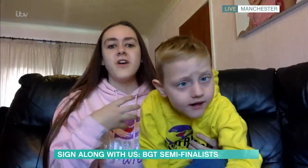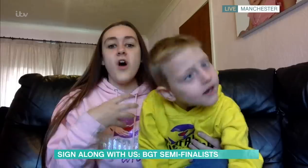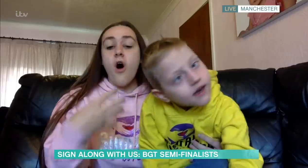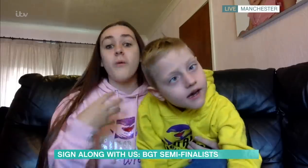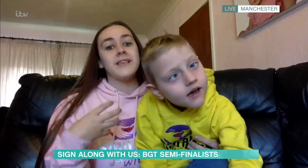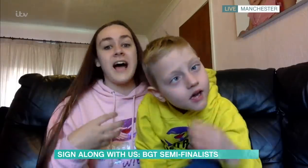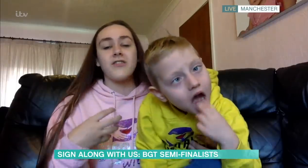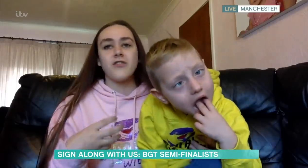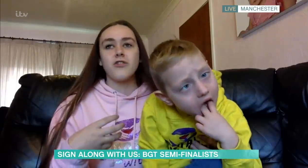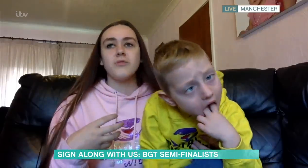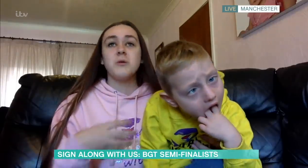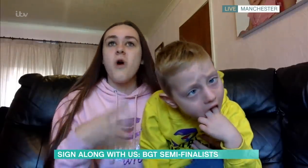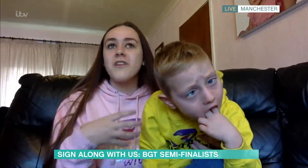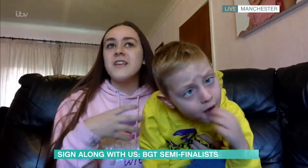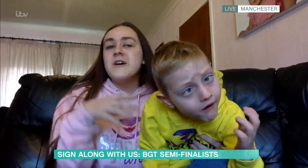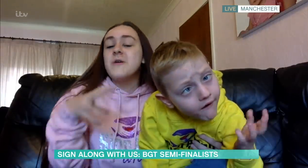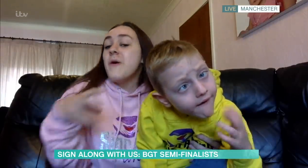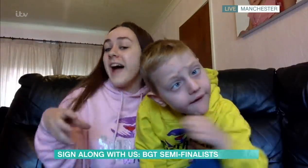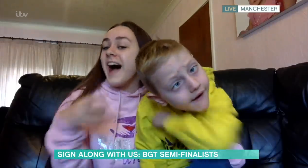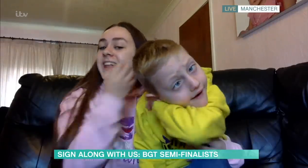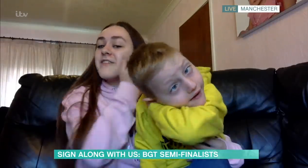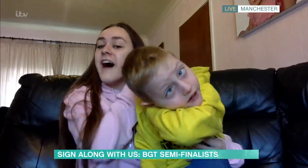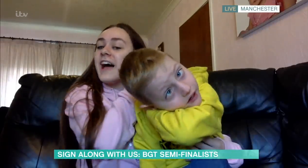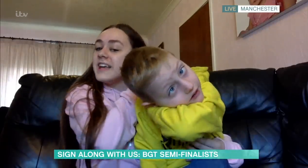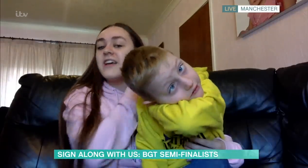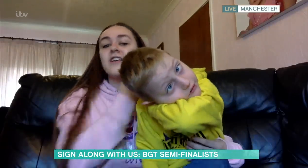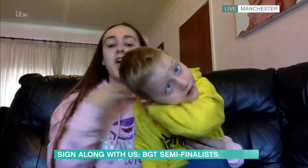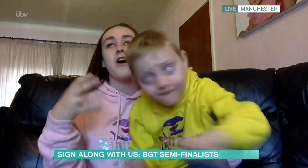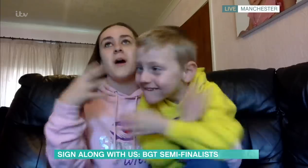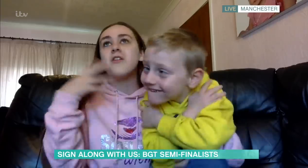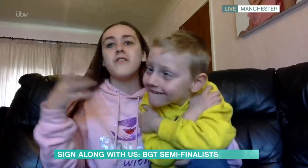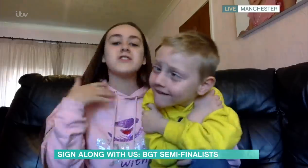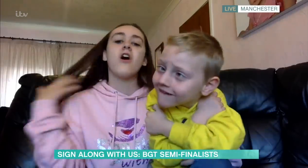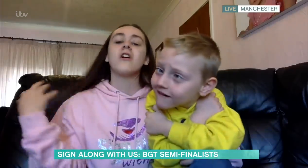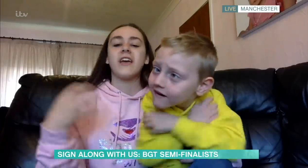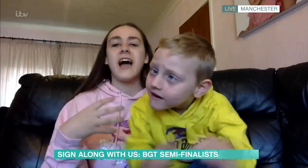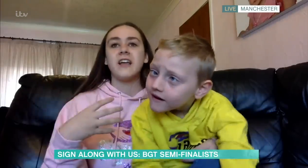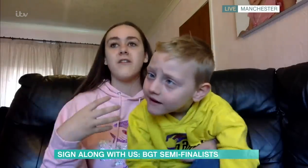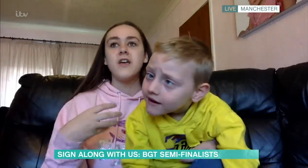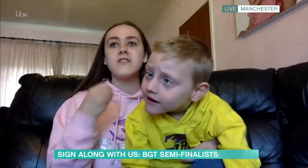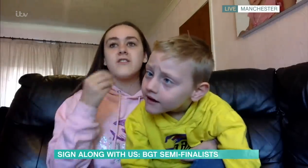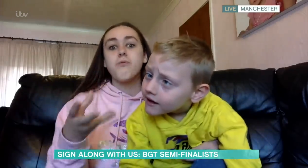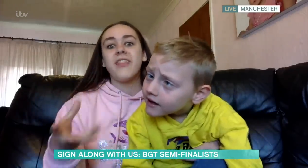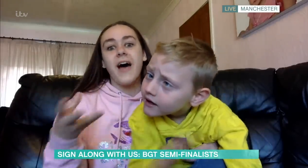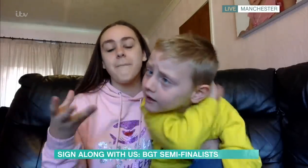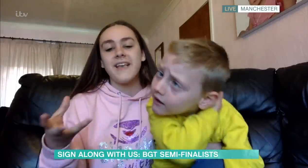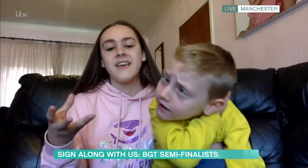always had as a group. So it was quite hard to find another song that kind of spread that message,